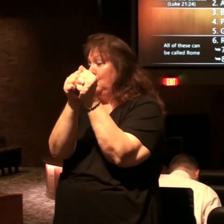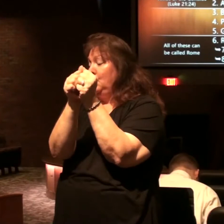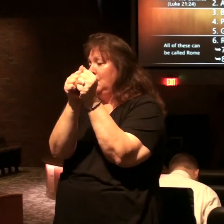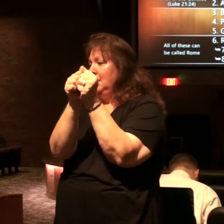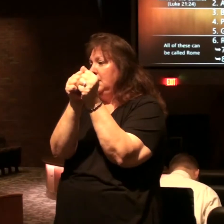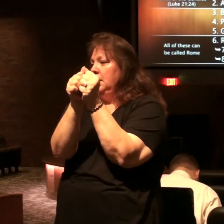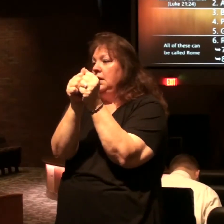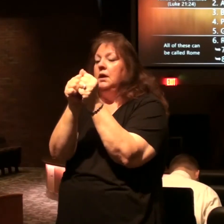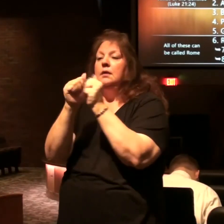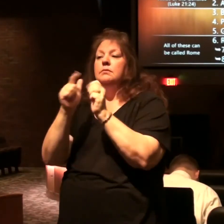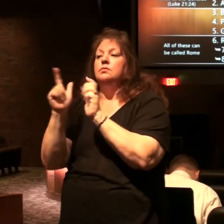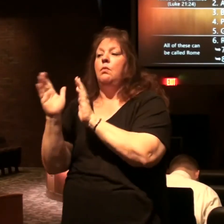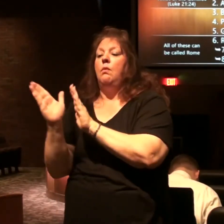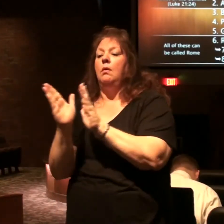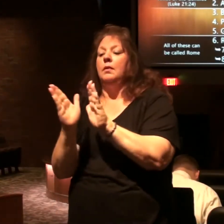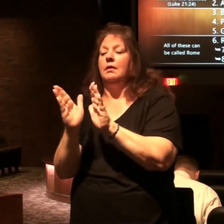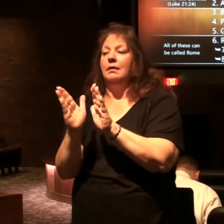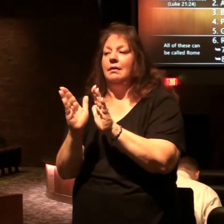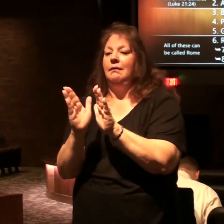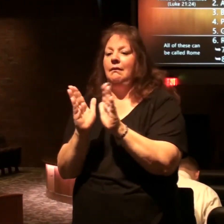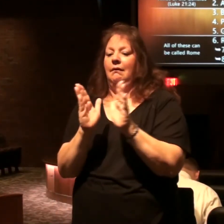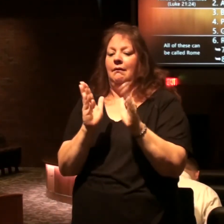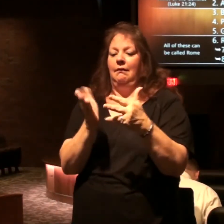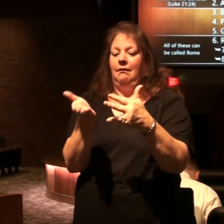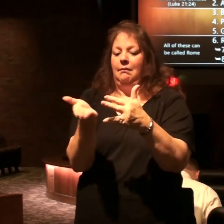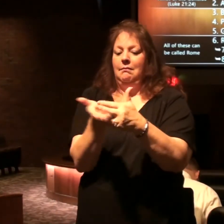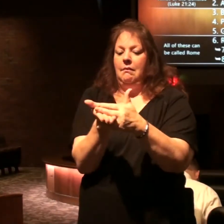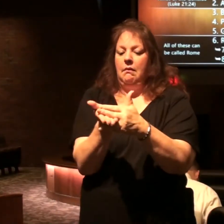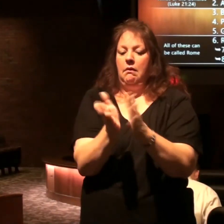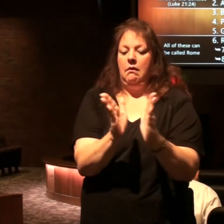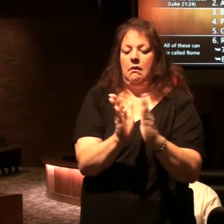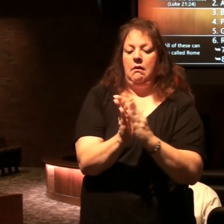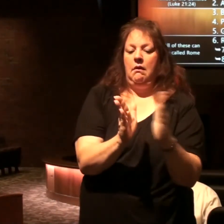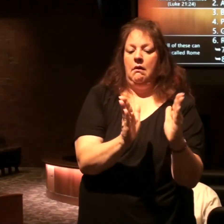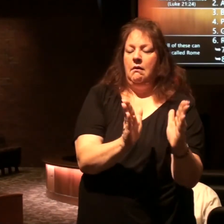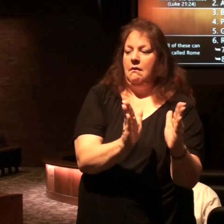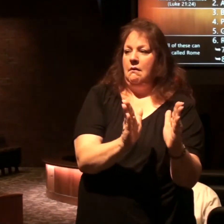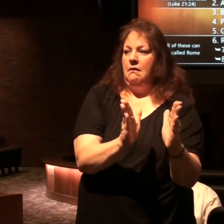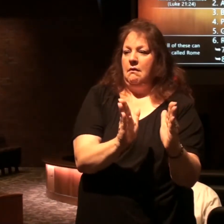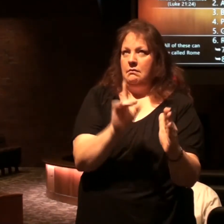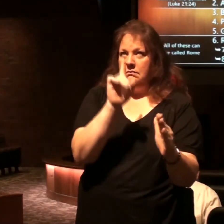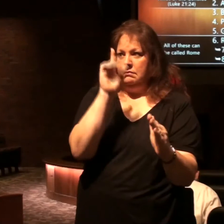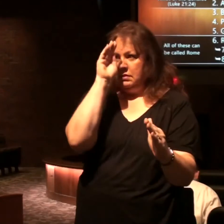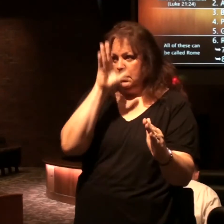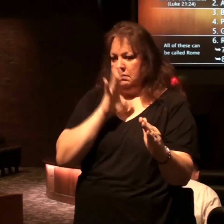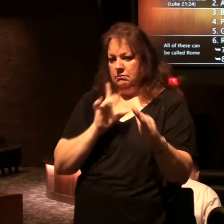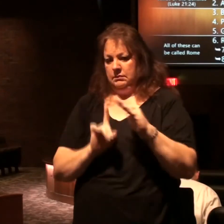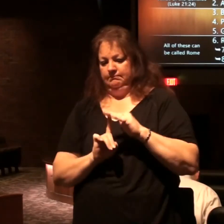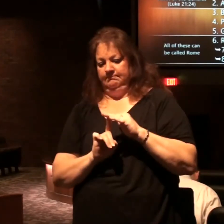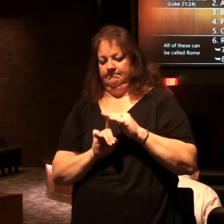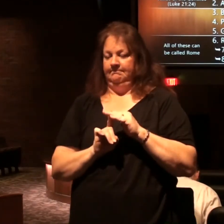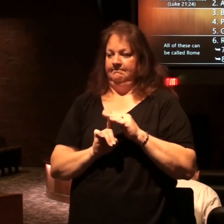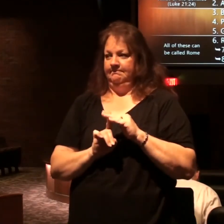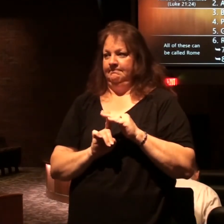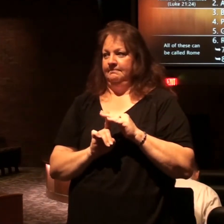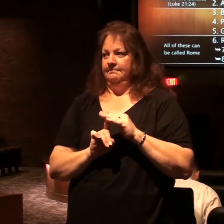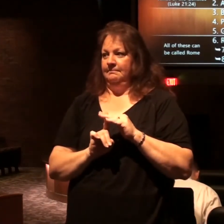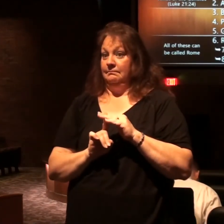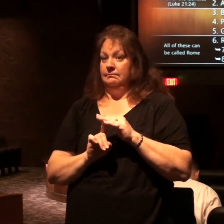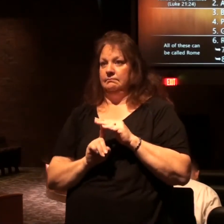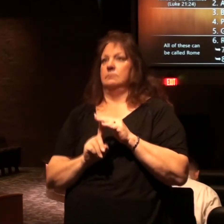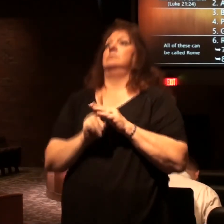but it's all preparing the way when you get to the middle and this little horn as he was described